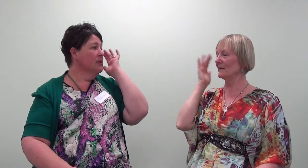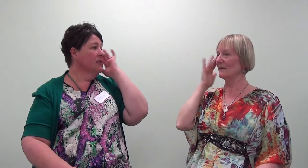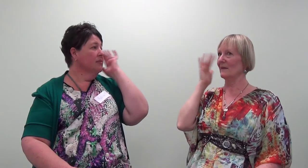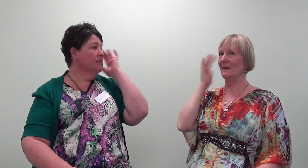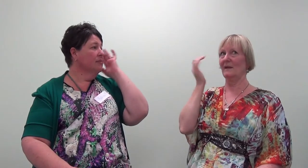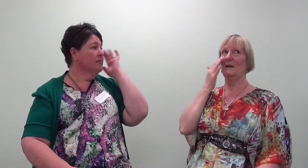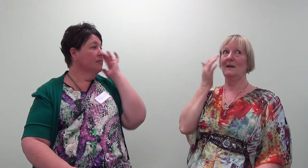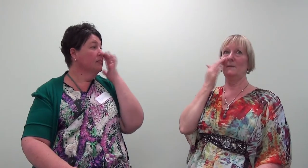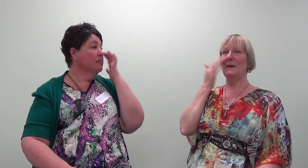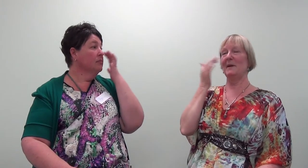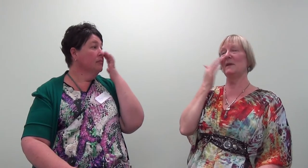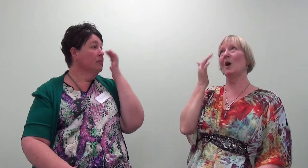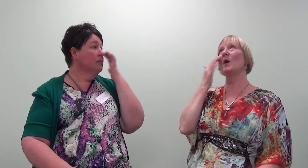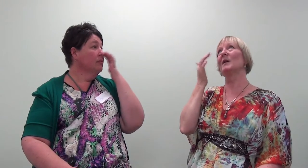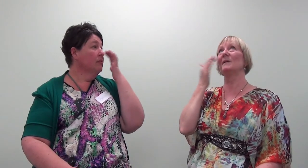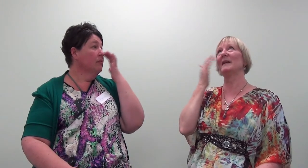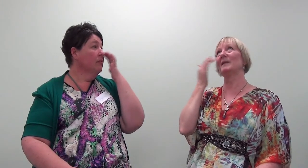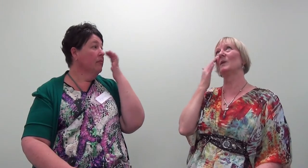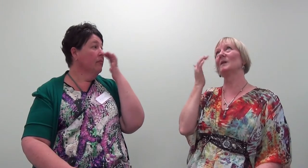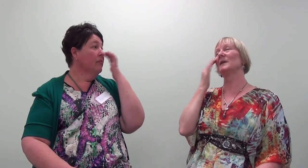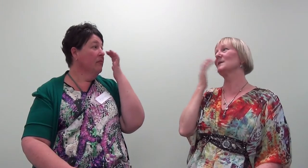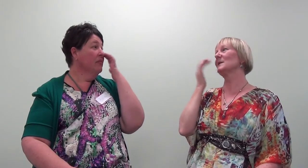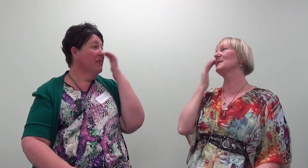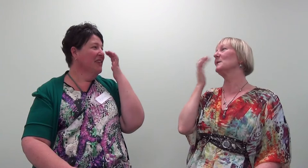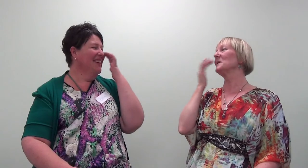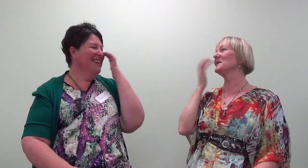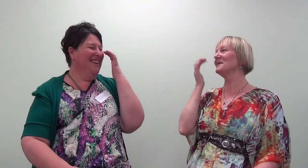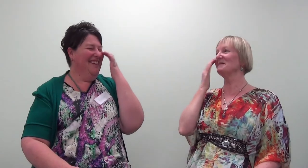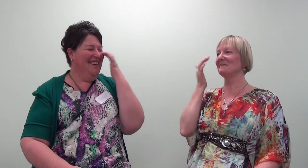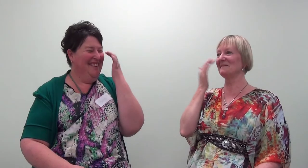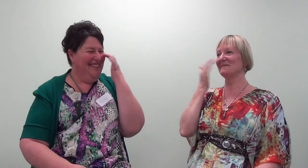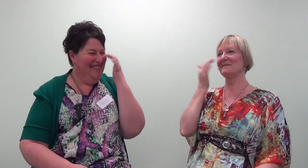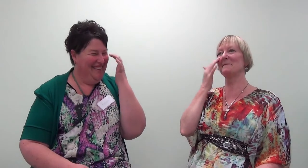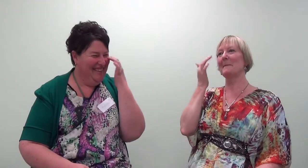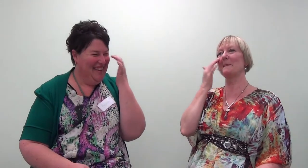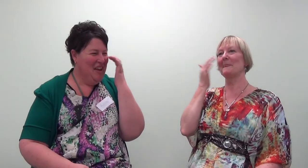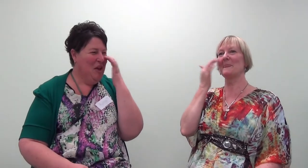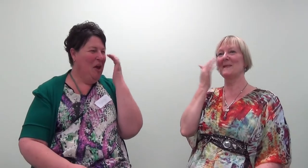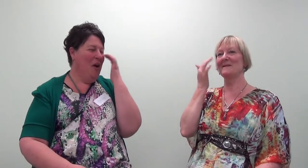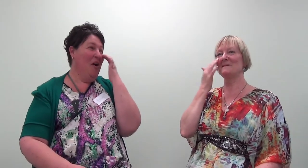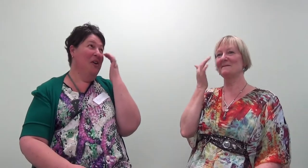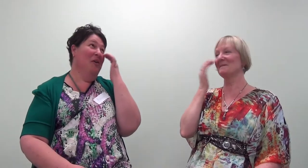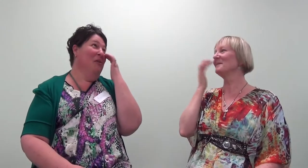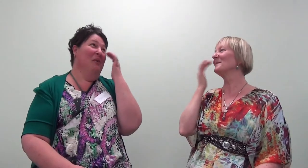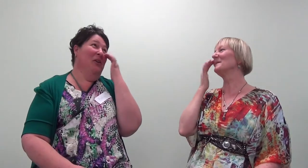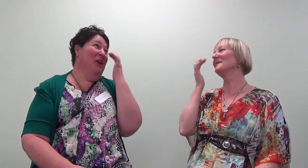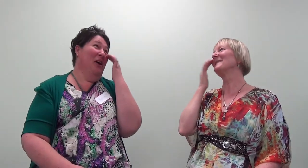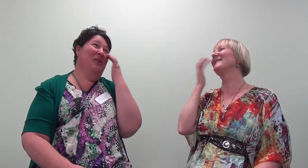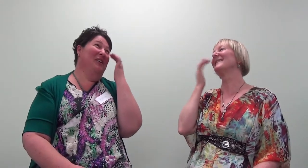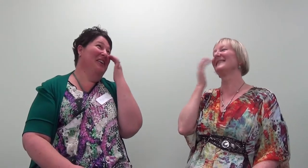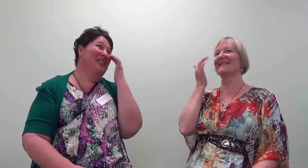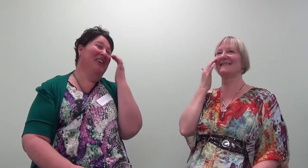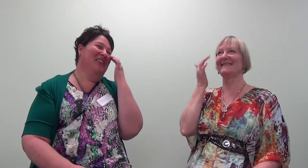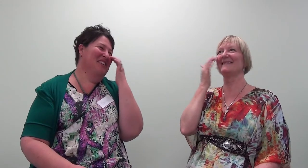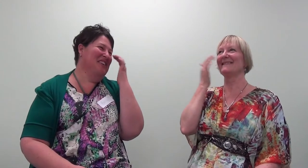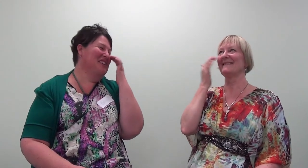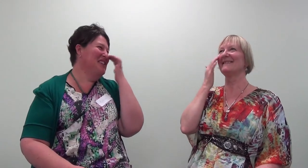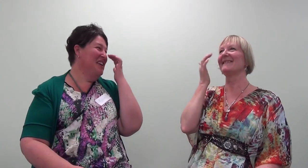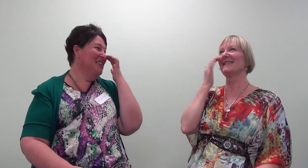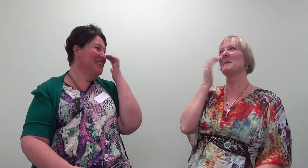maybe I'm the only one in the world that's got secrets I know I'm not the only one in the world that's got secrets